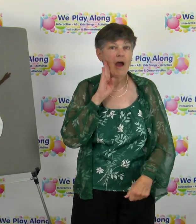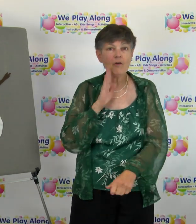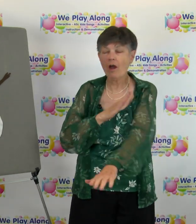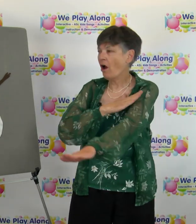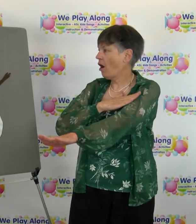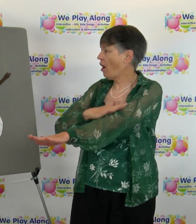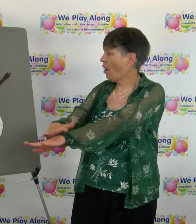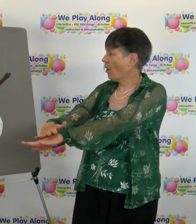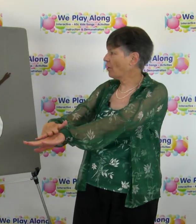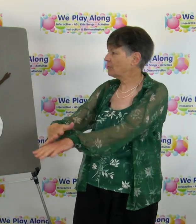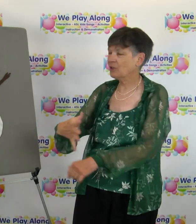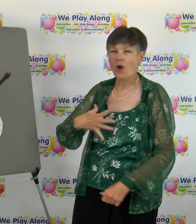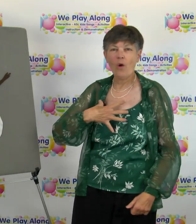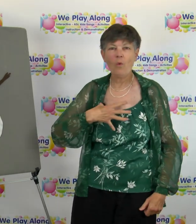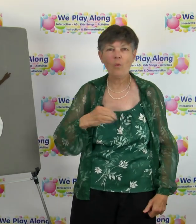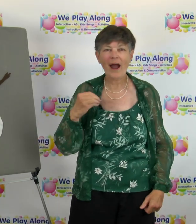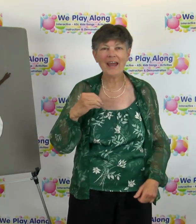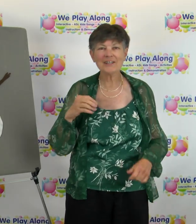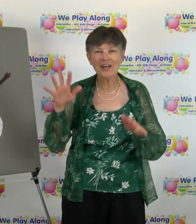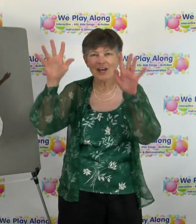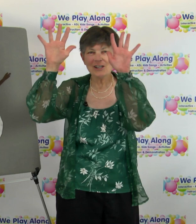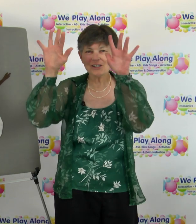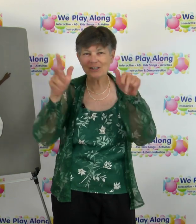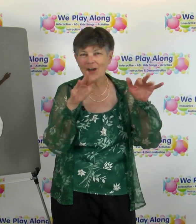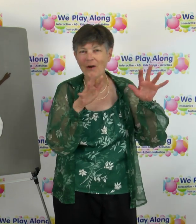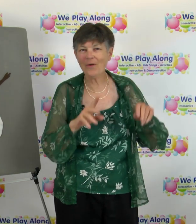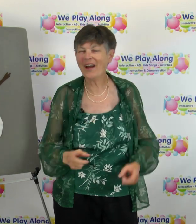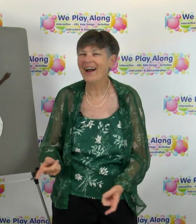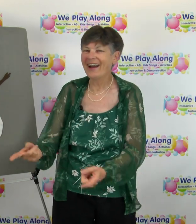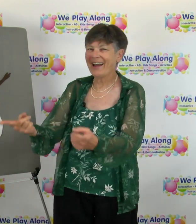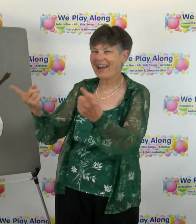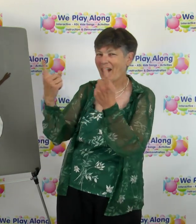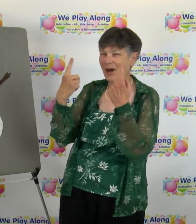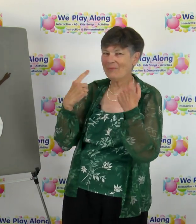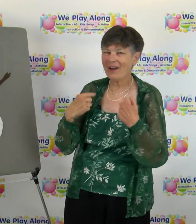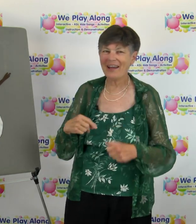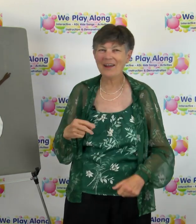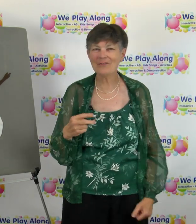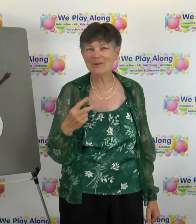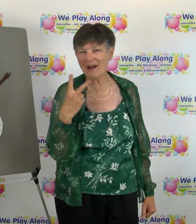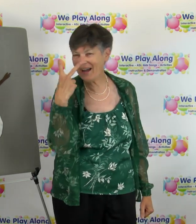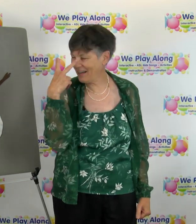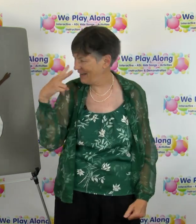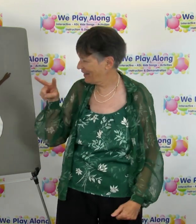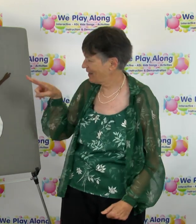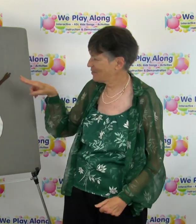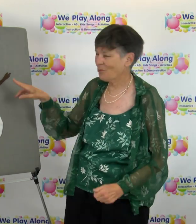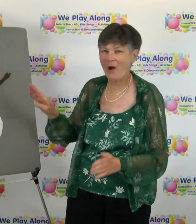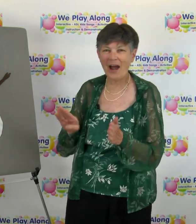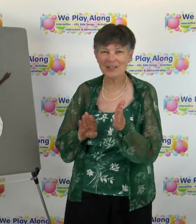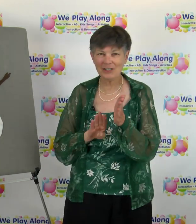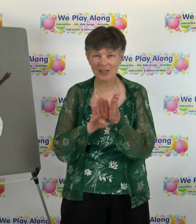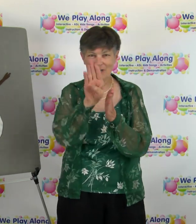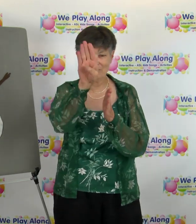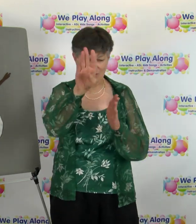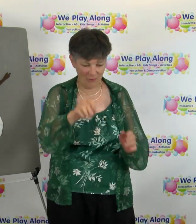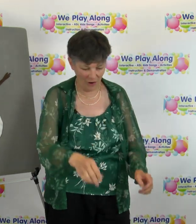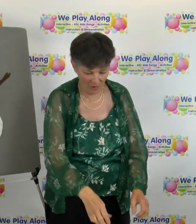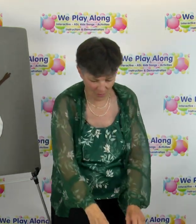arms white snow come on everybody let's watch him blow